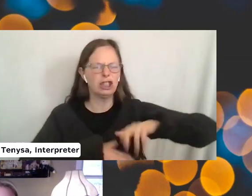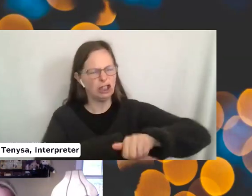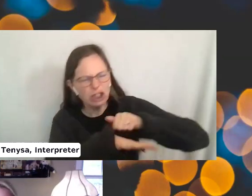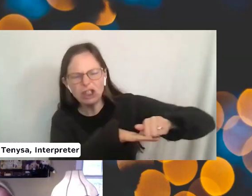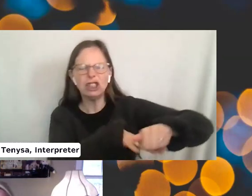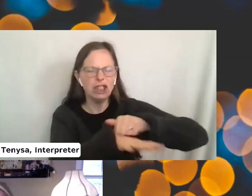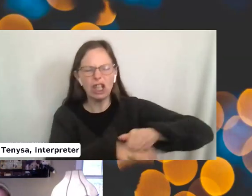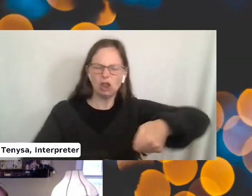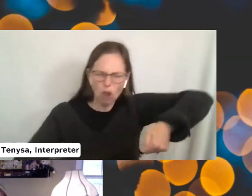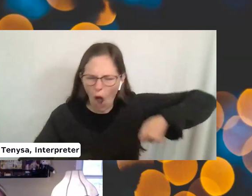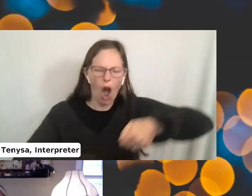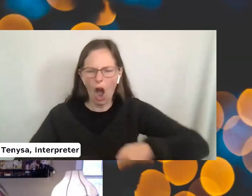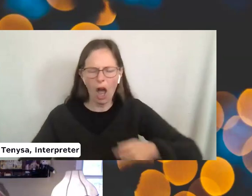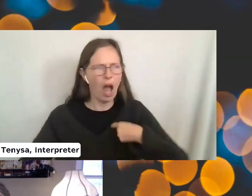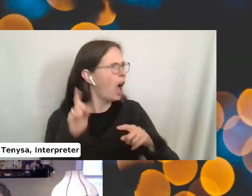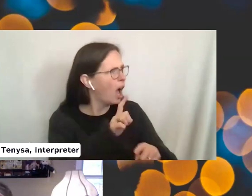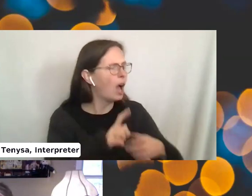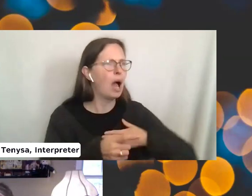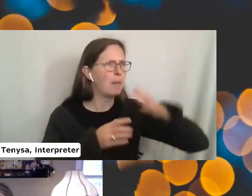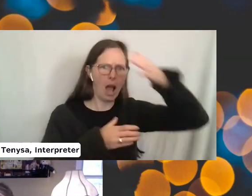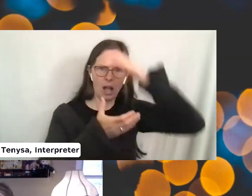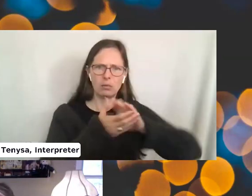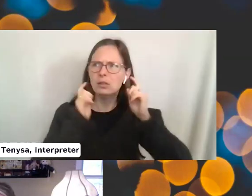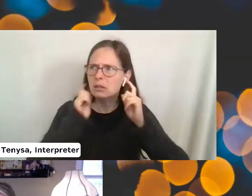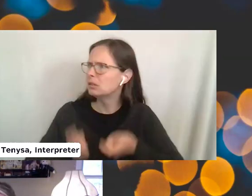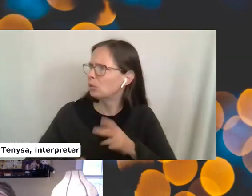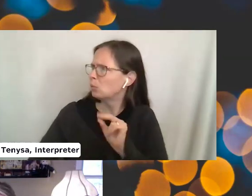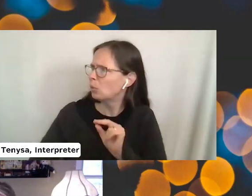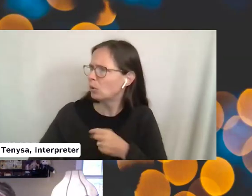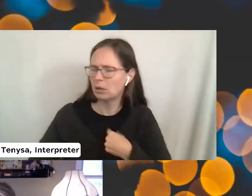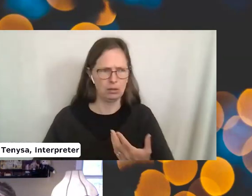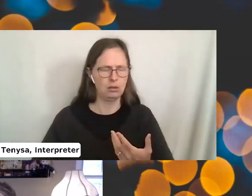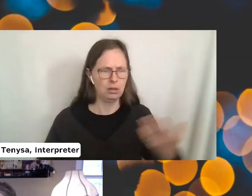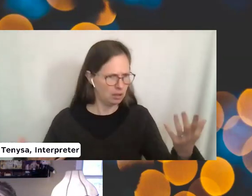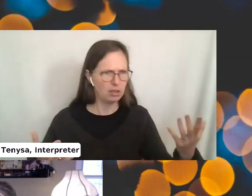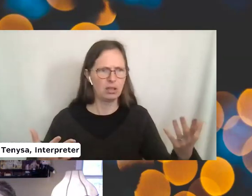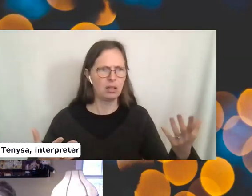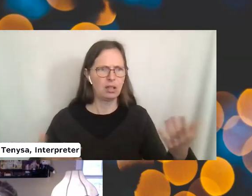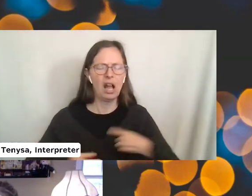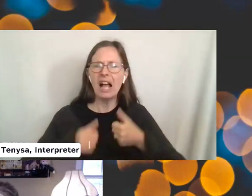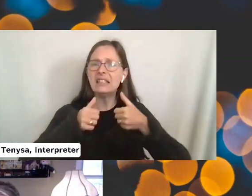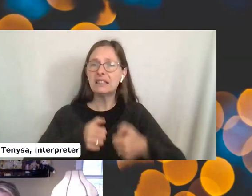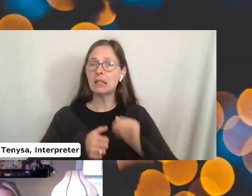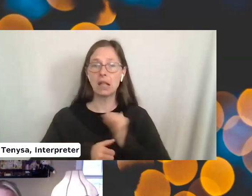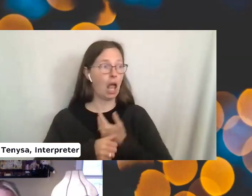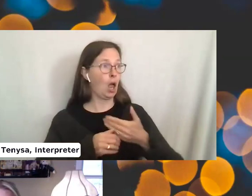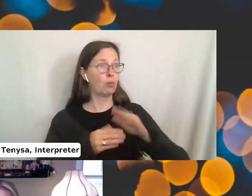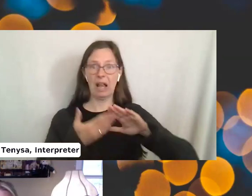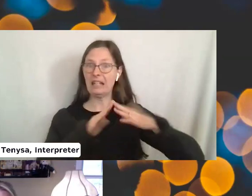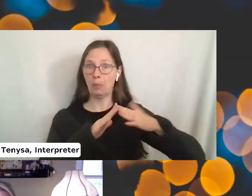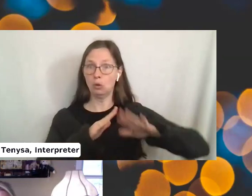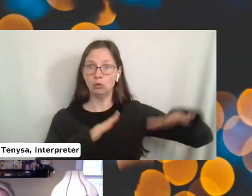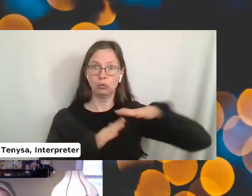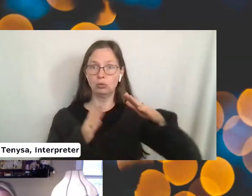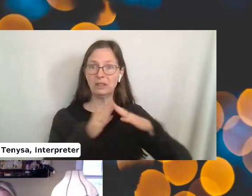And he's like, takes out his, no. I'm like. So I texted our, our neighborhood group chat. And I was like, um,